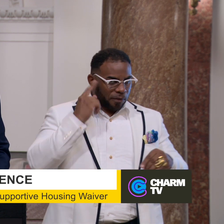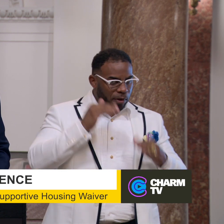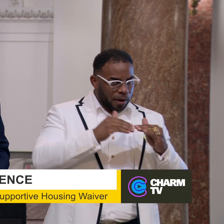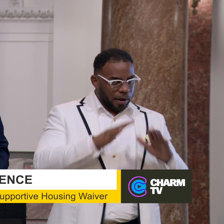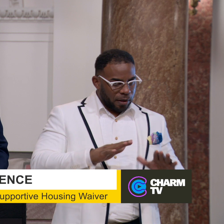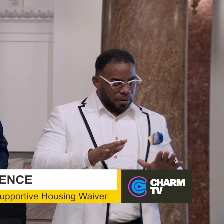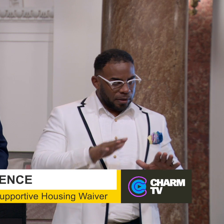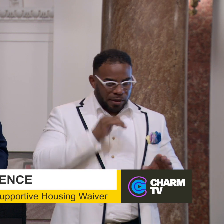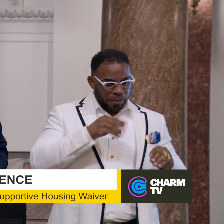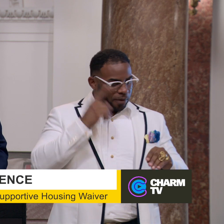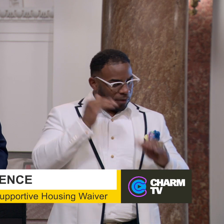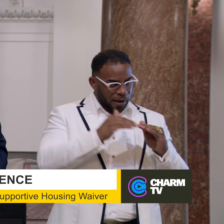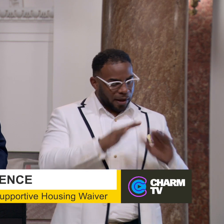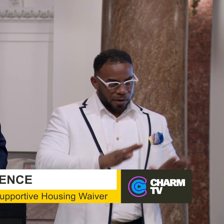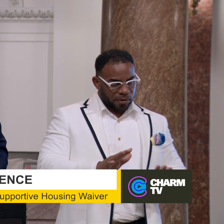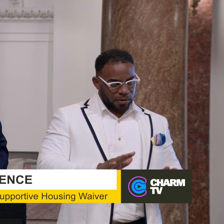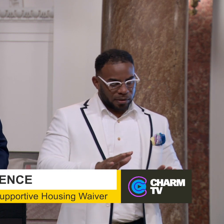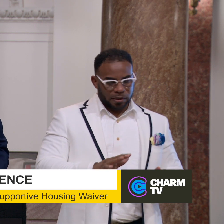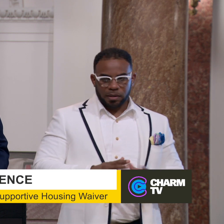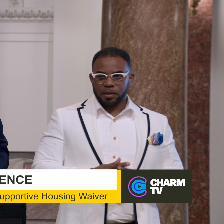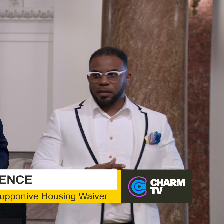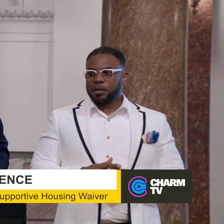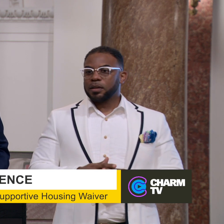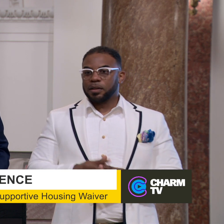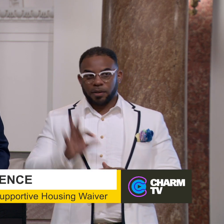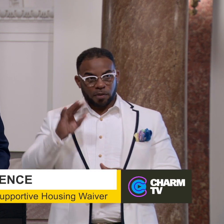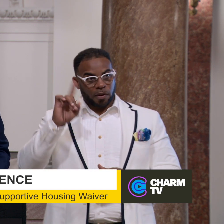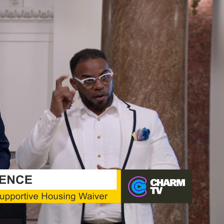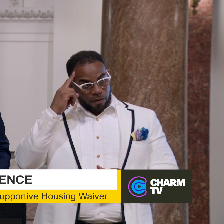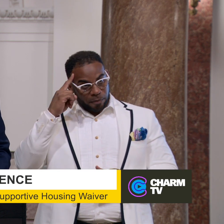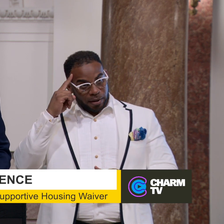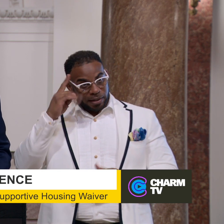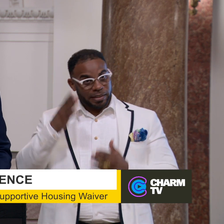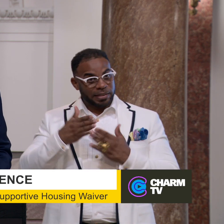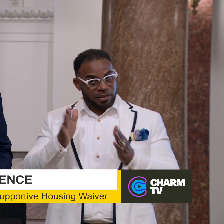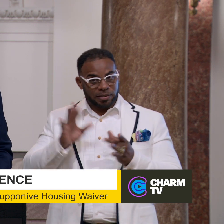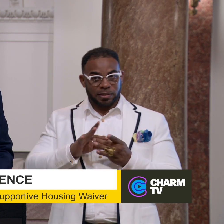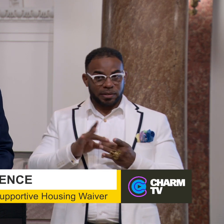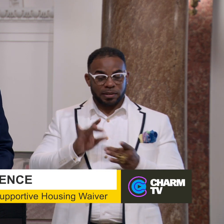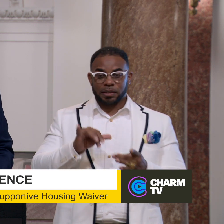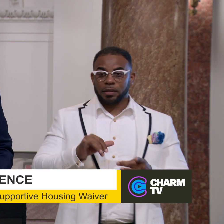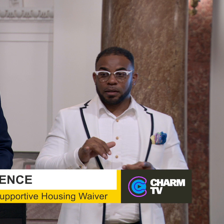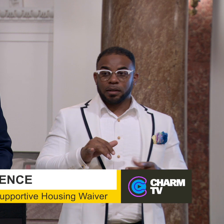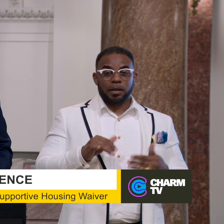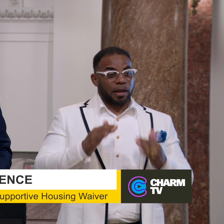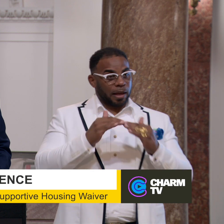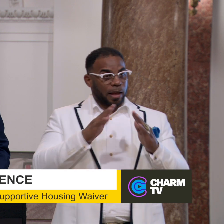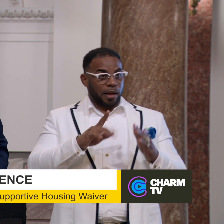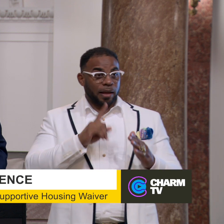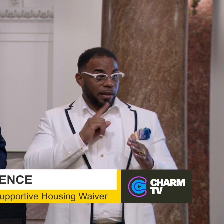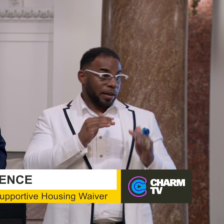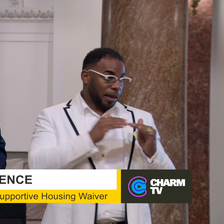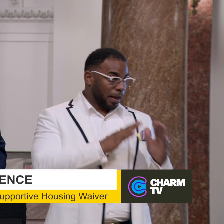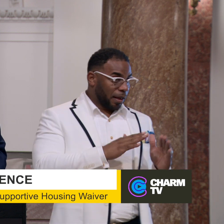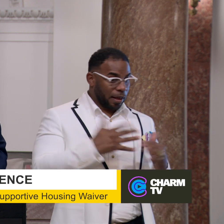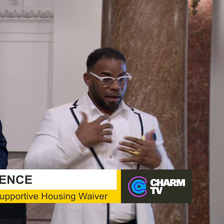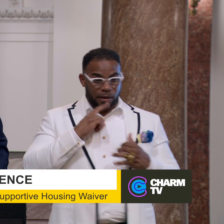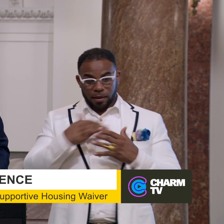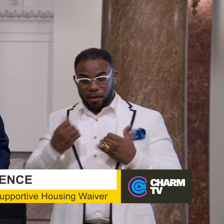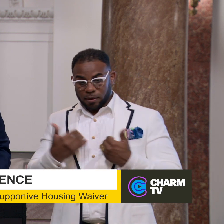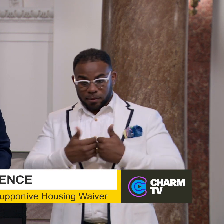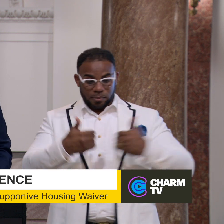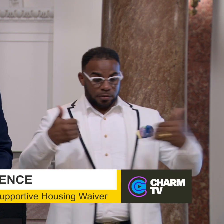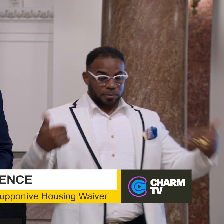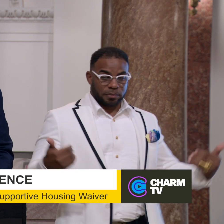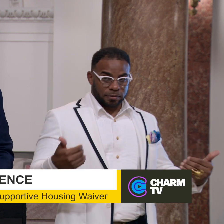housing. It does not pay for housing. The federal government has generally said that housing is housing and health is health